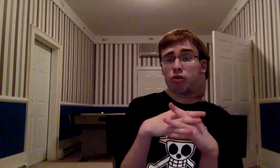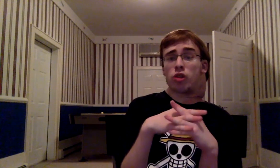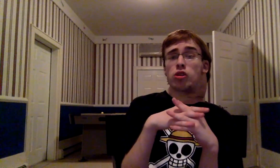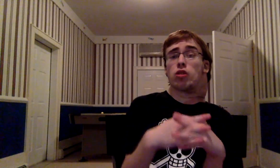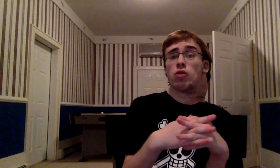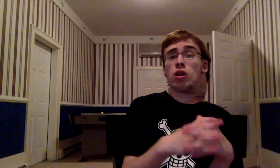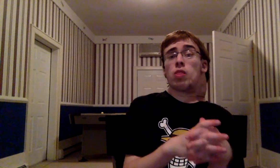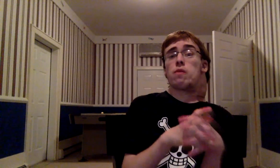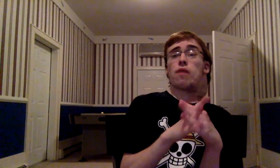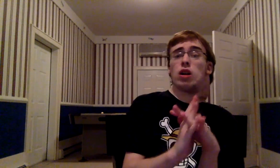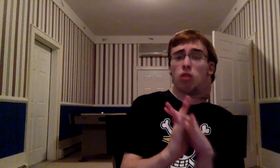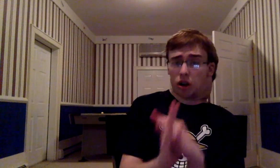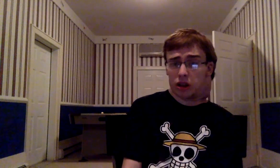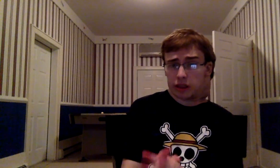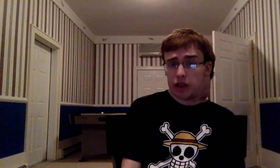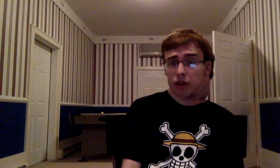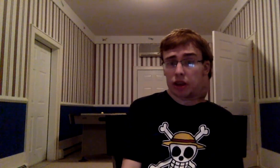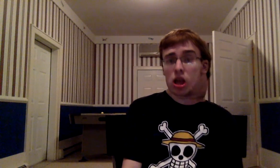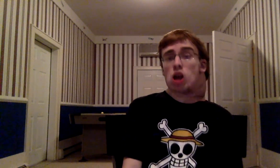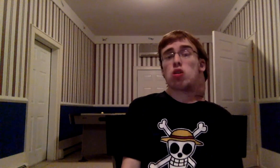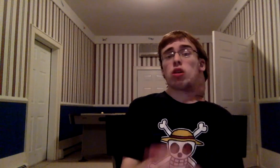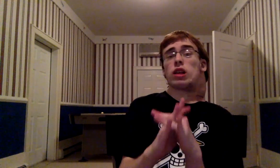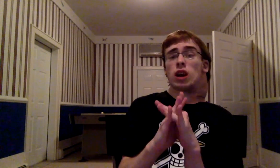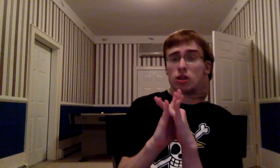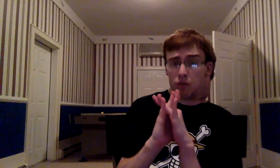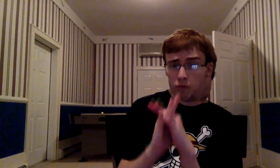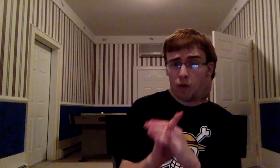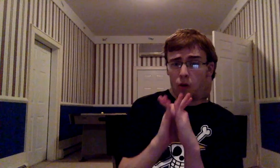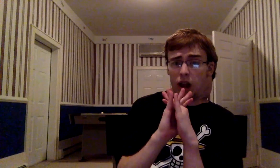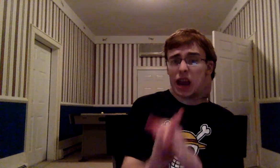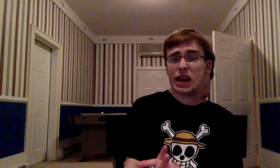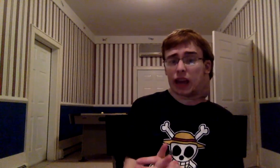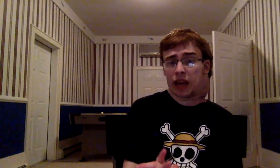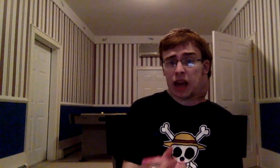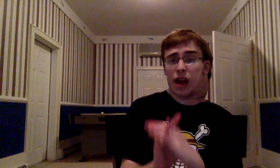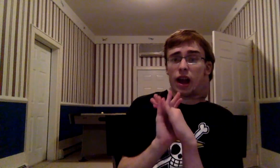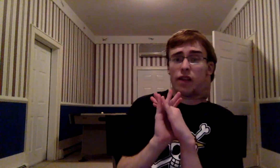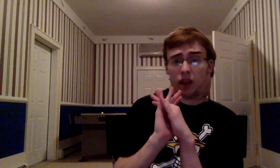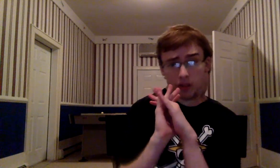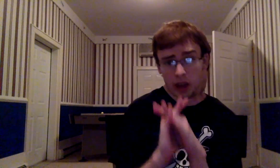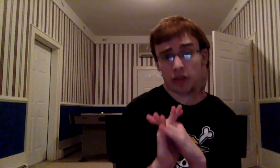too The final Organic Series started at chapter 480 and ended on chapter